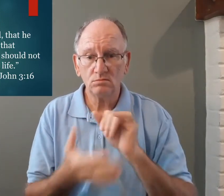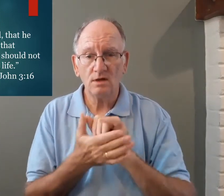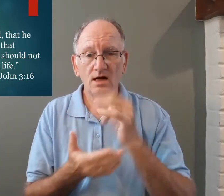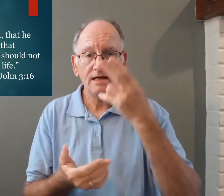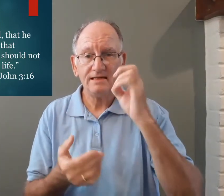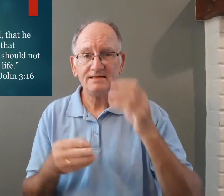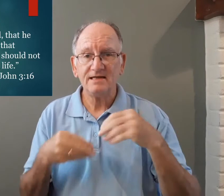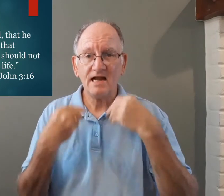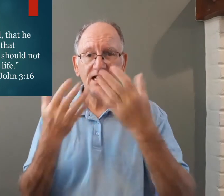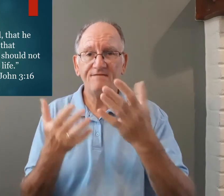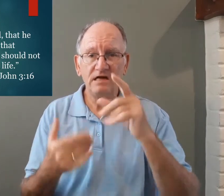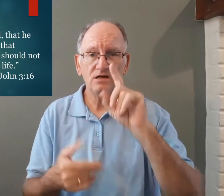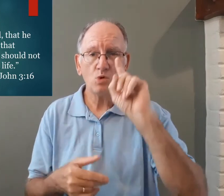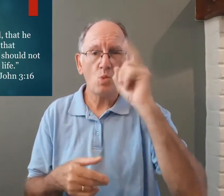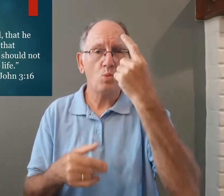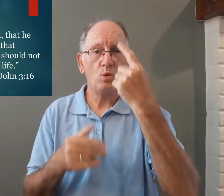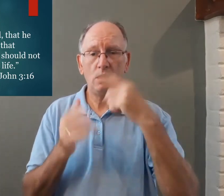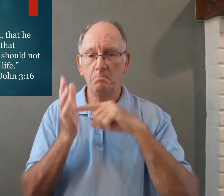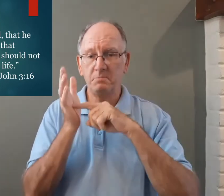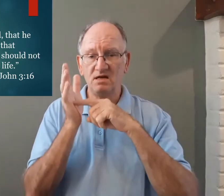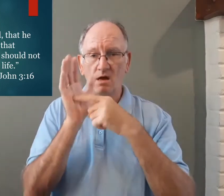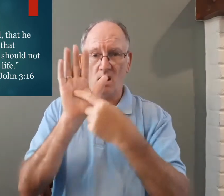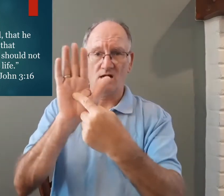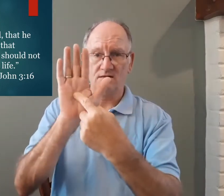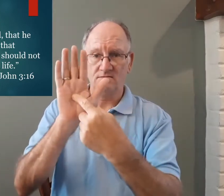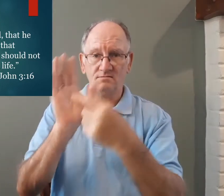that he gave his only begotten son